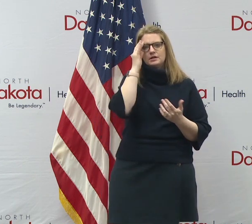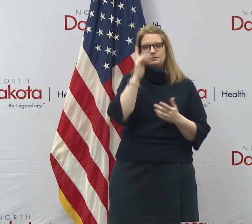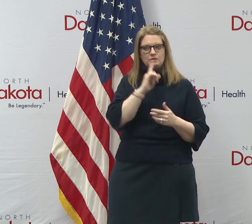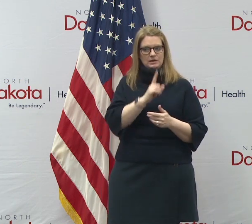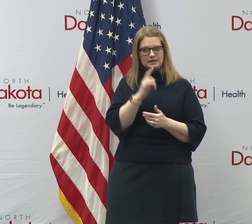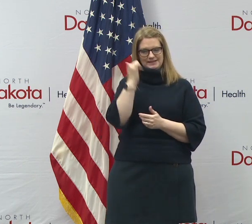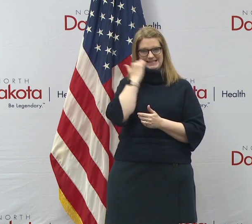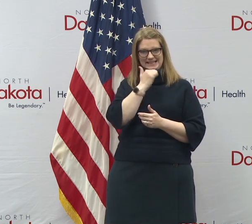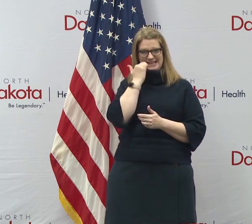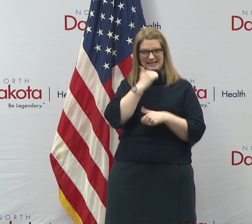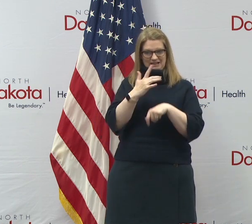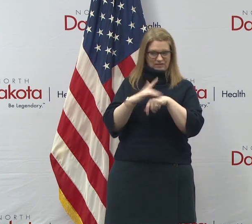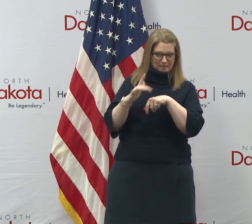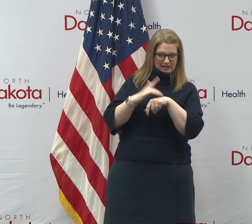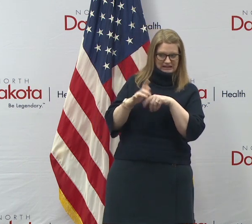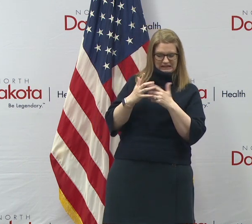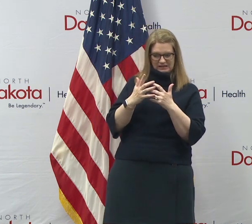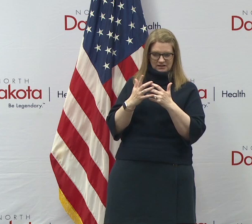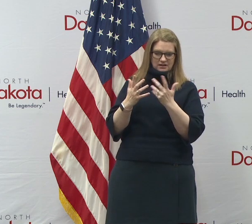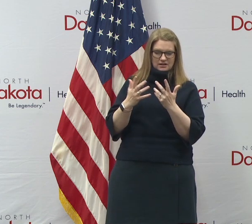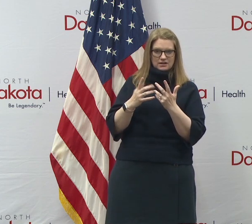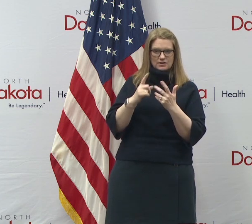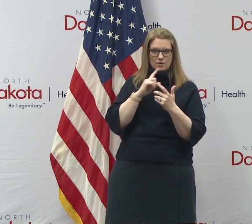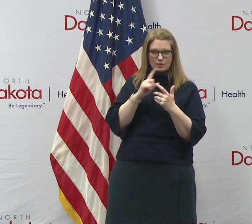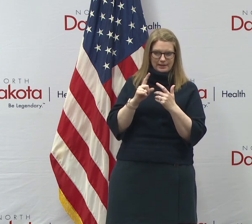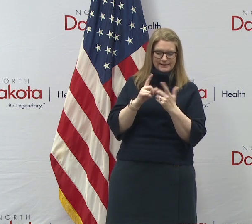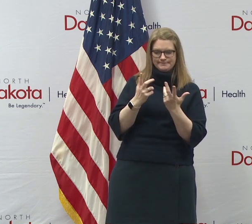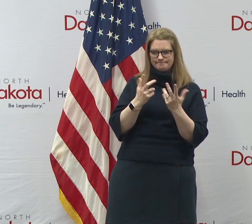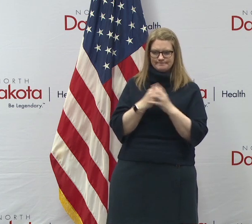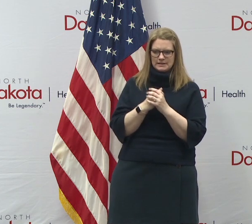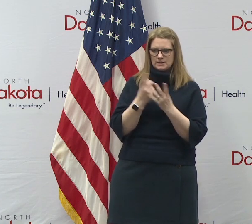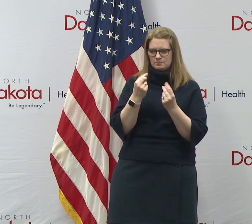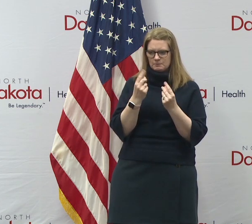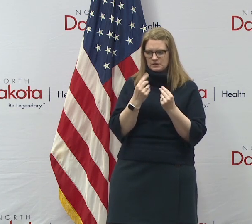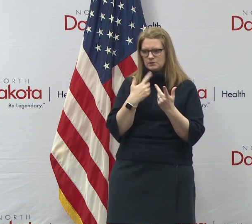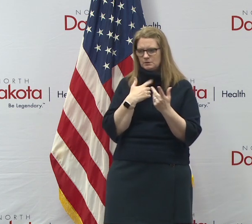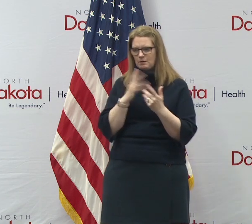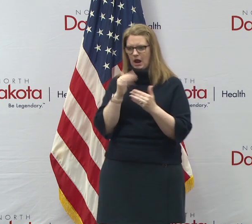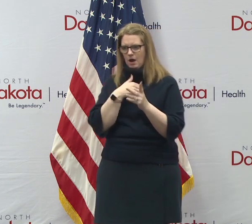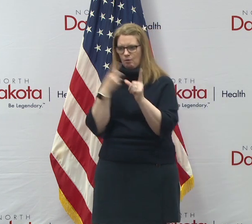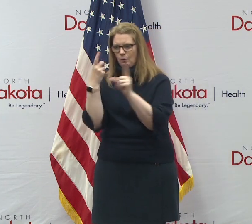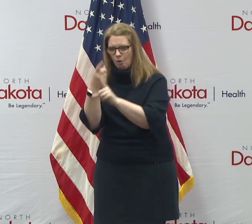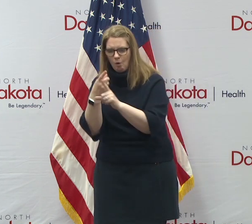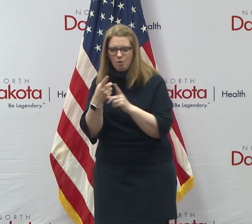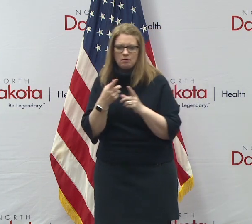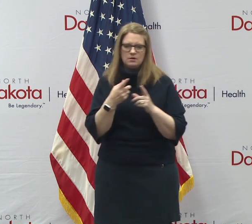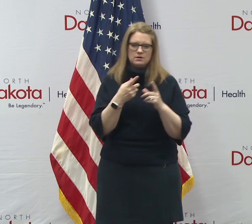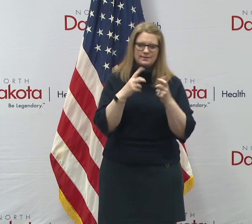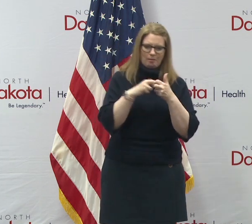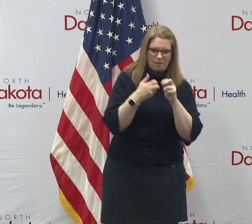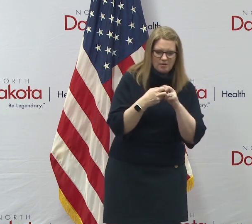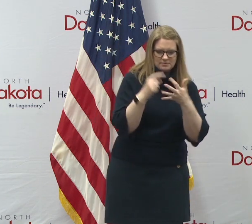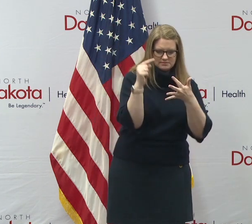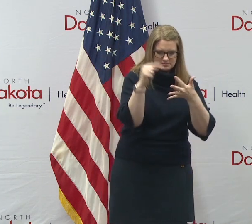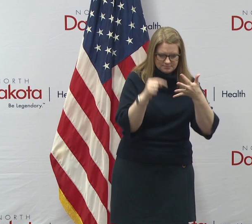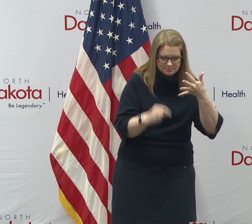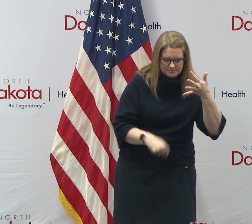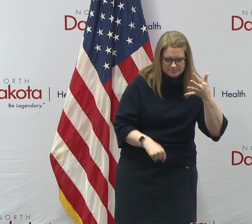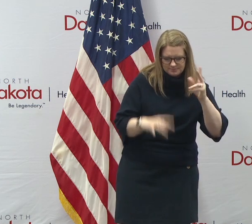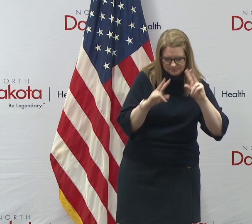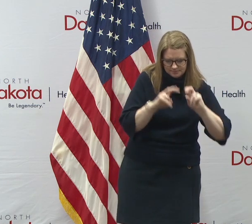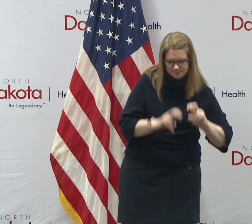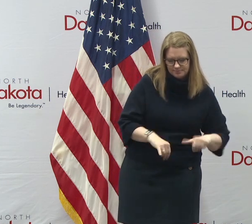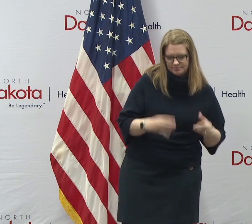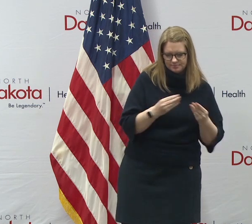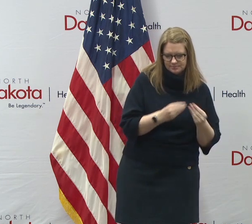people understand how we're thinking about the problem, how we're measuring our goal against the problem and how we're working against it. So we'll, we'll keep, keep doing that. So